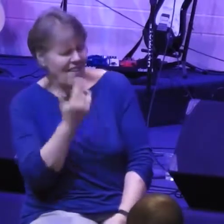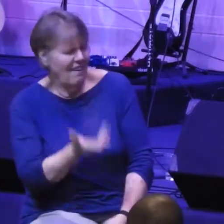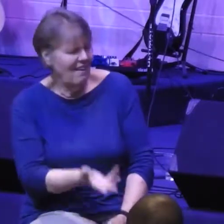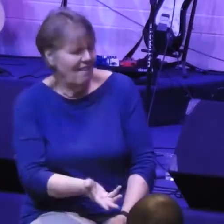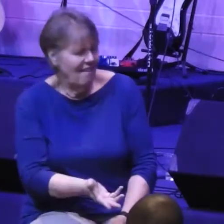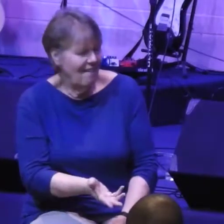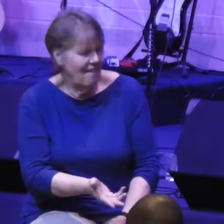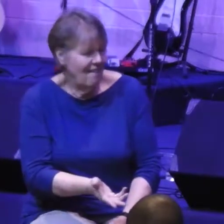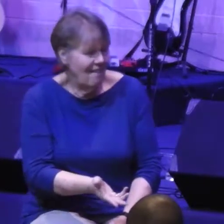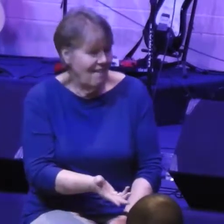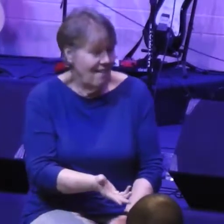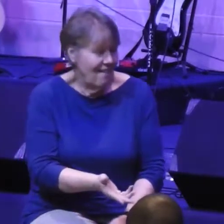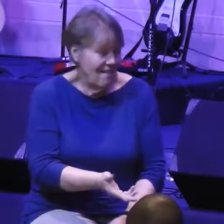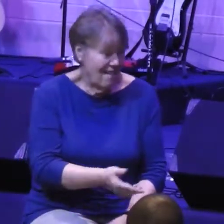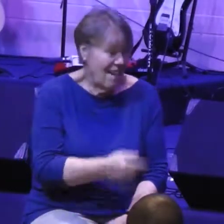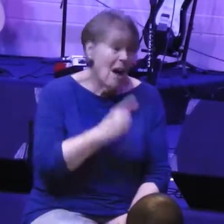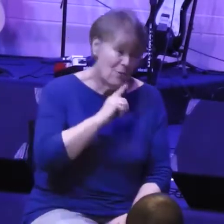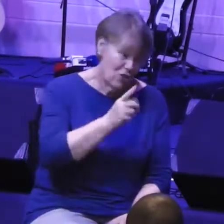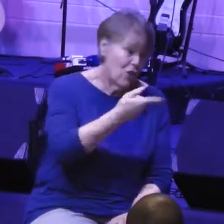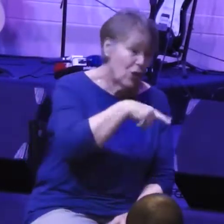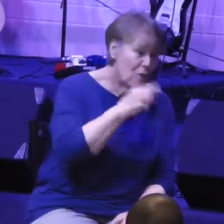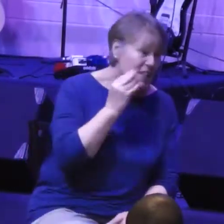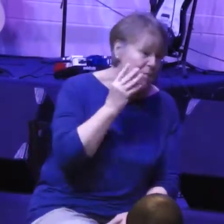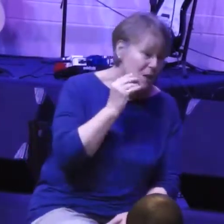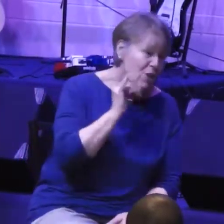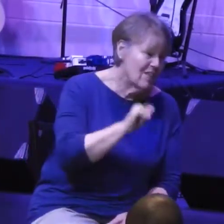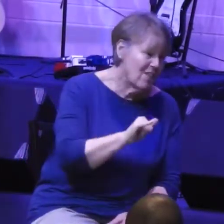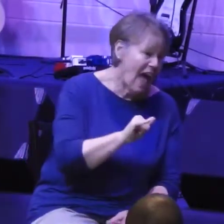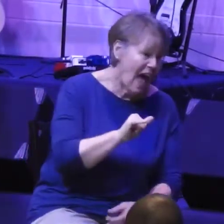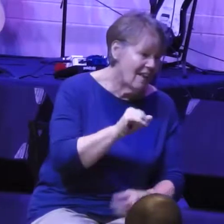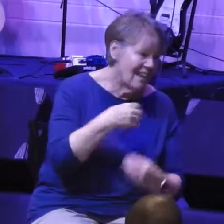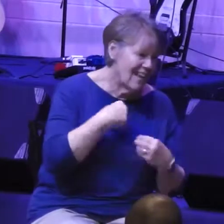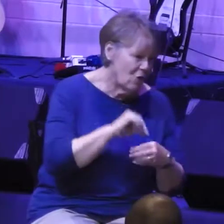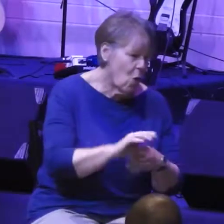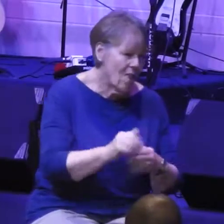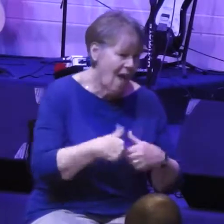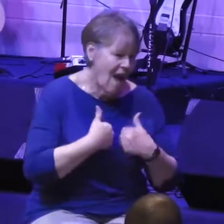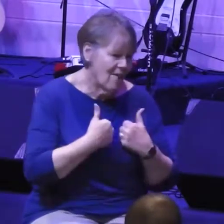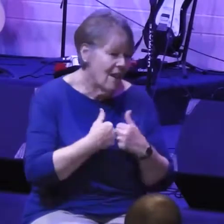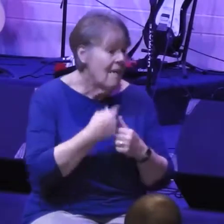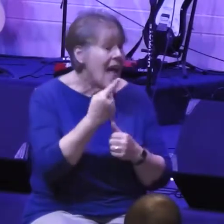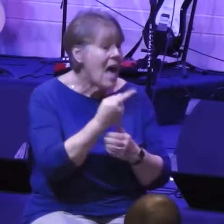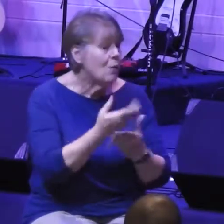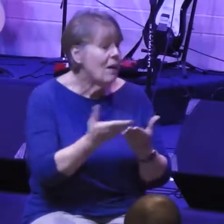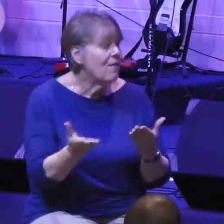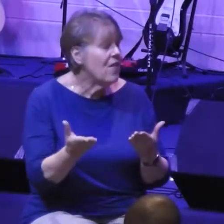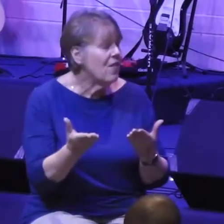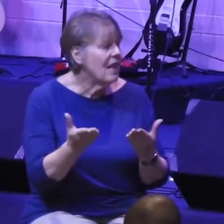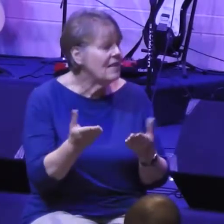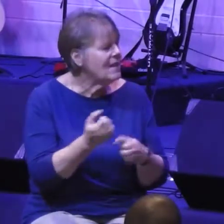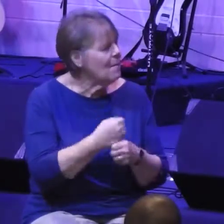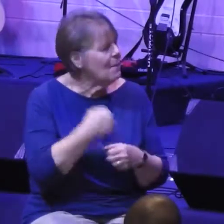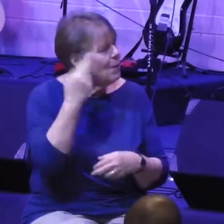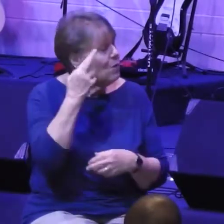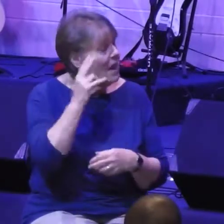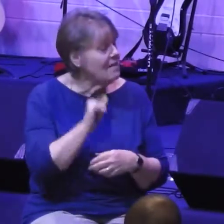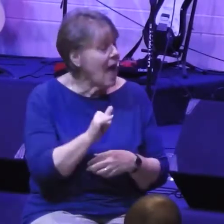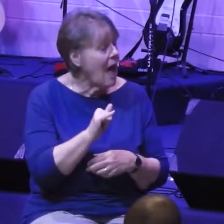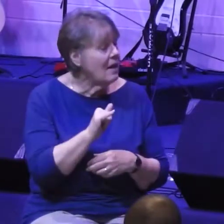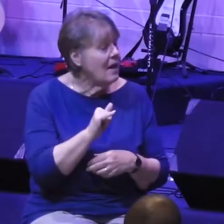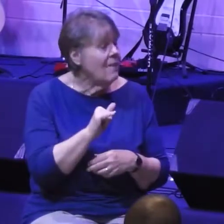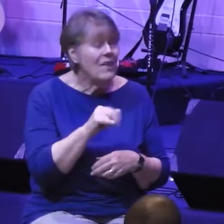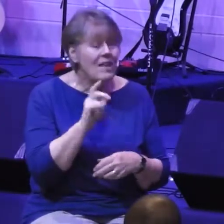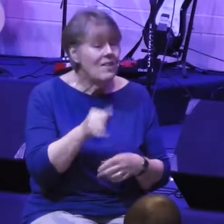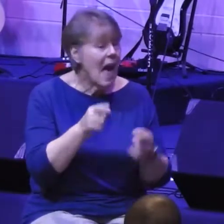I'm betting you've experienced that in your own life. And one of the other things that it made me realize is not only is it common for there to be a voice of ridicule,